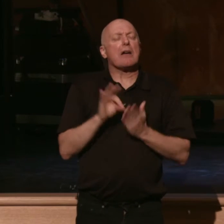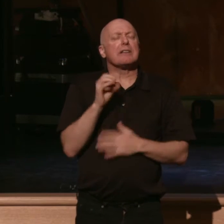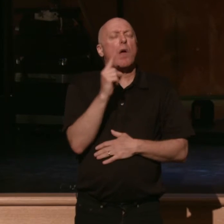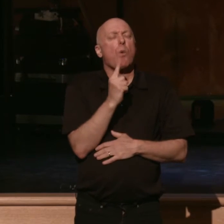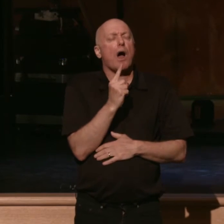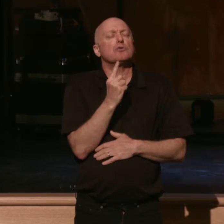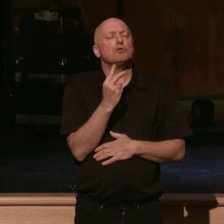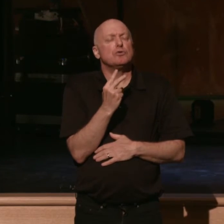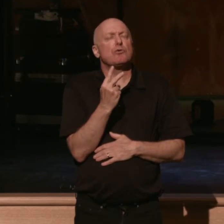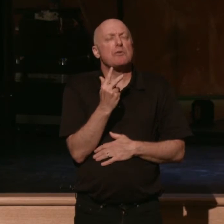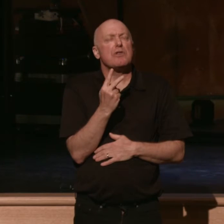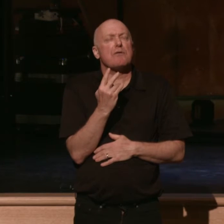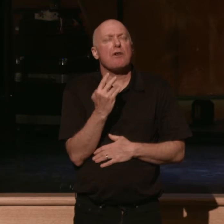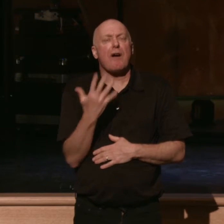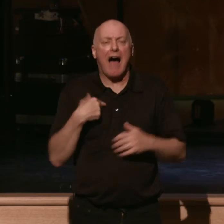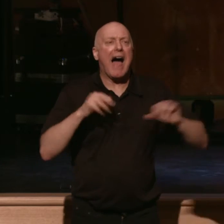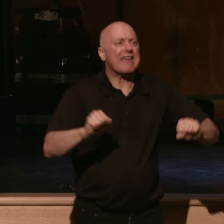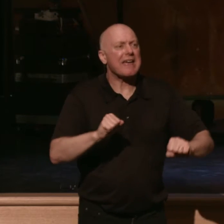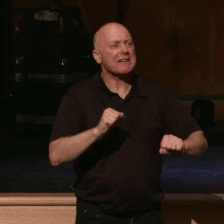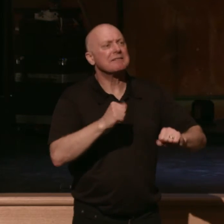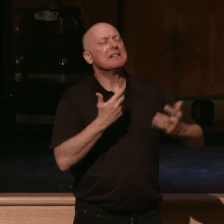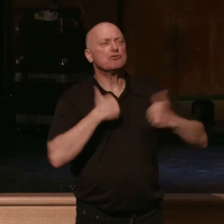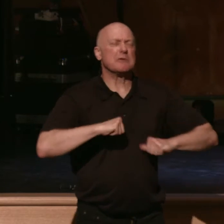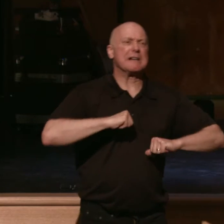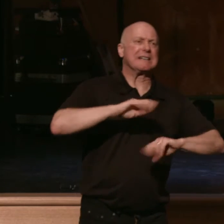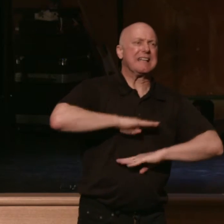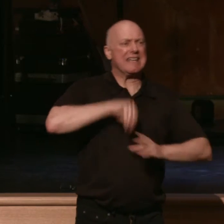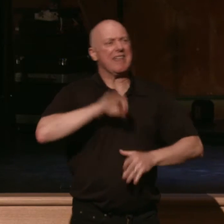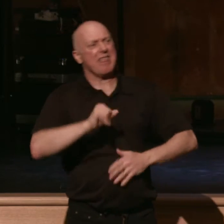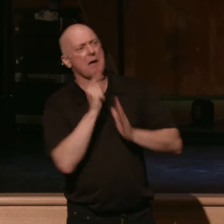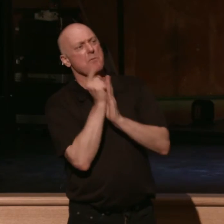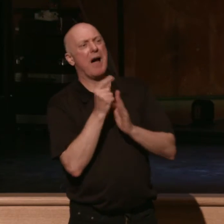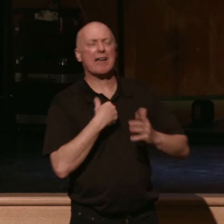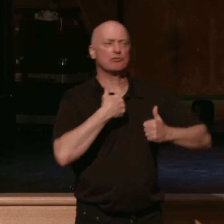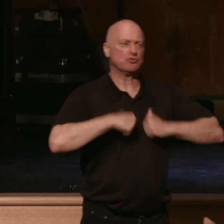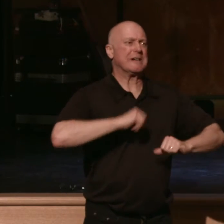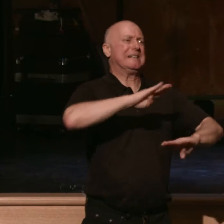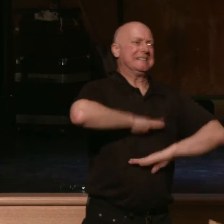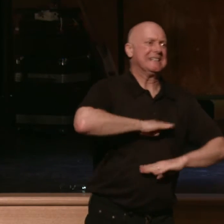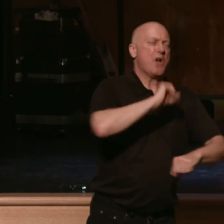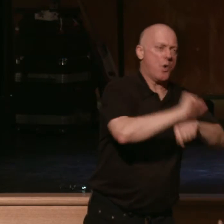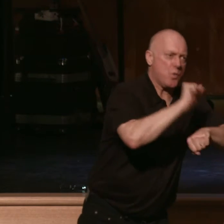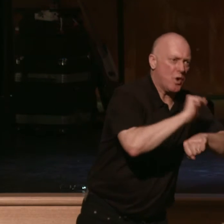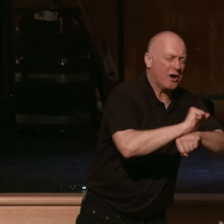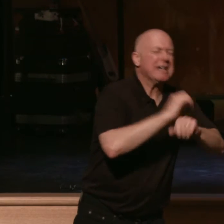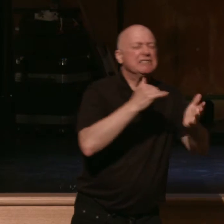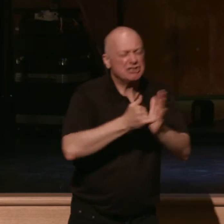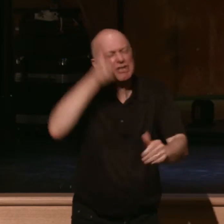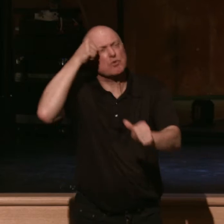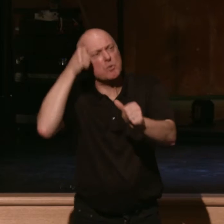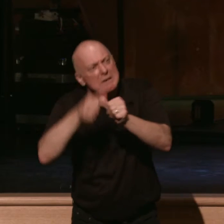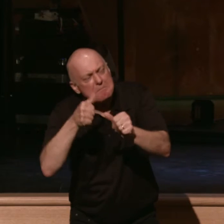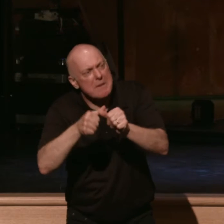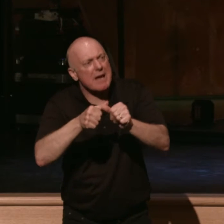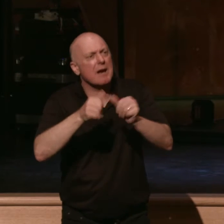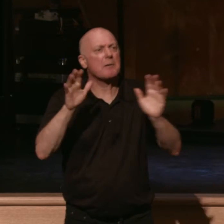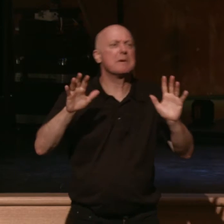and being content in that moment. And I can be content in my workplace if I just remember some mantra of being...